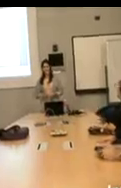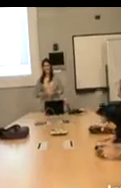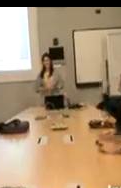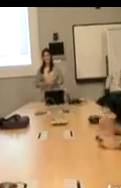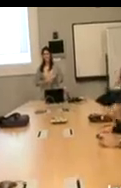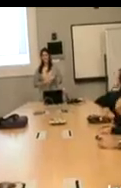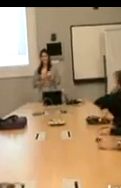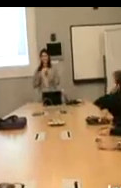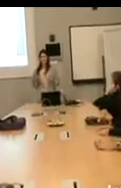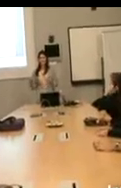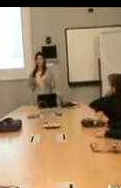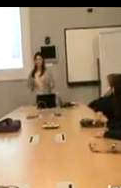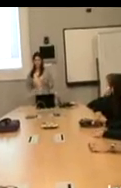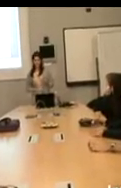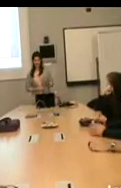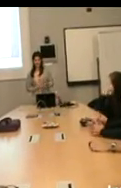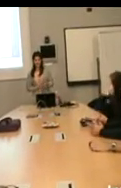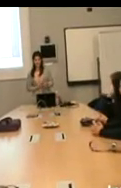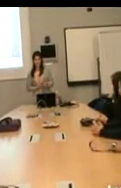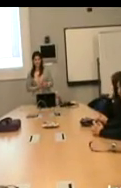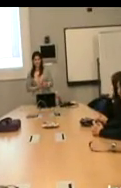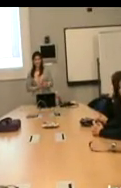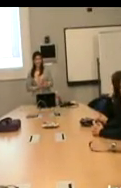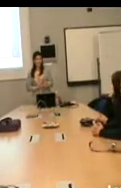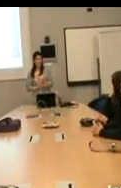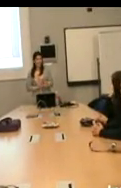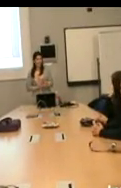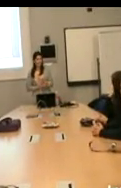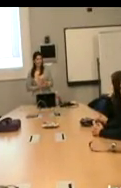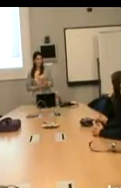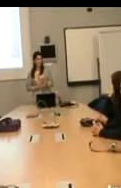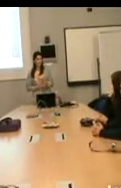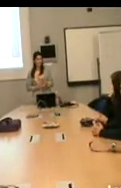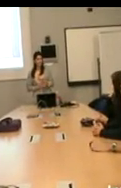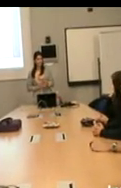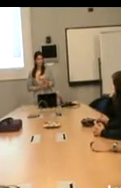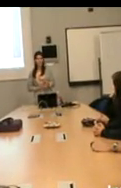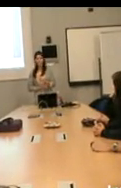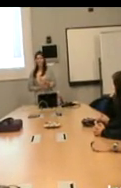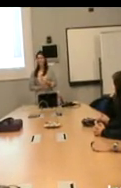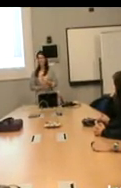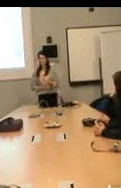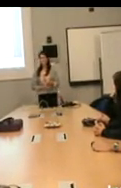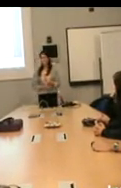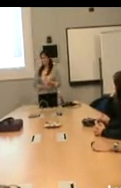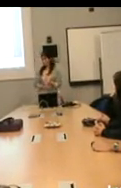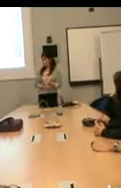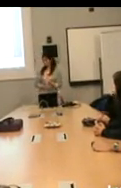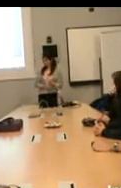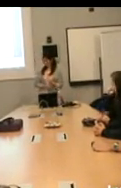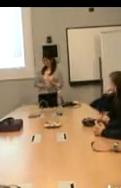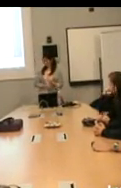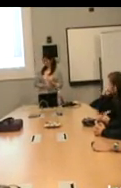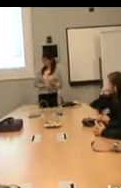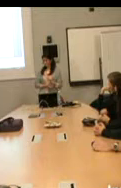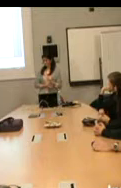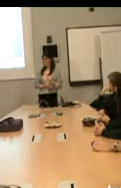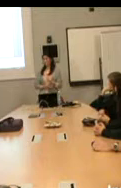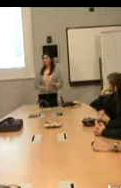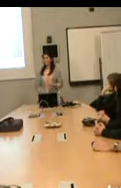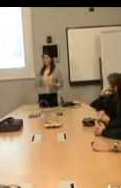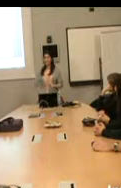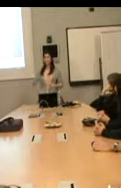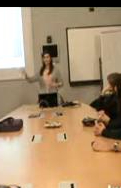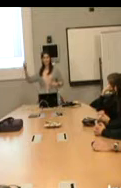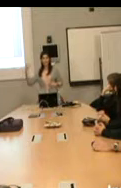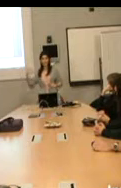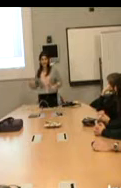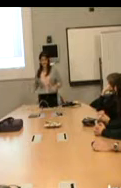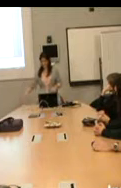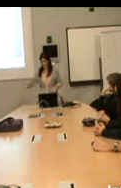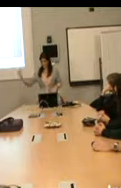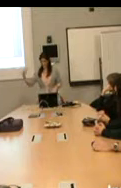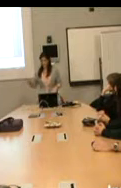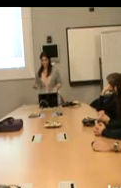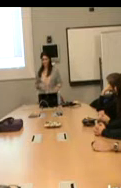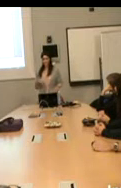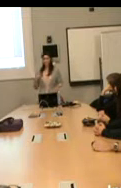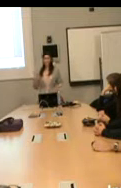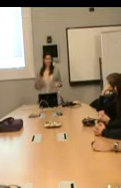For your interest in sign language. I know many of you know that sign language is our initial language. Like when we were apes, we were